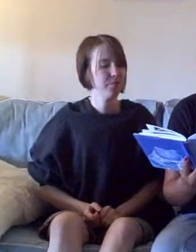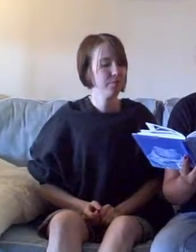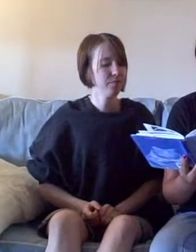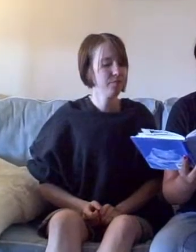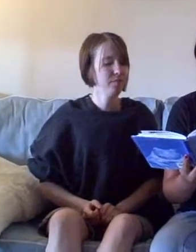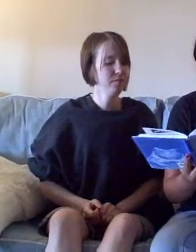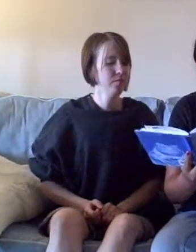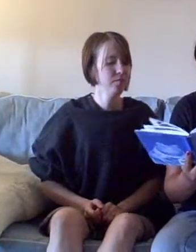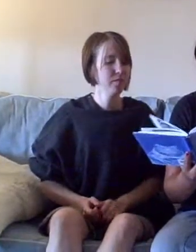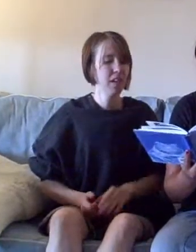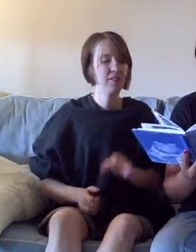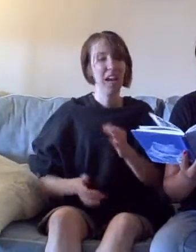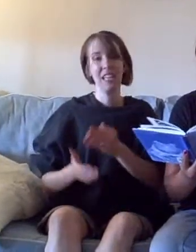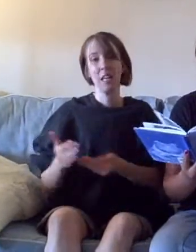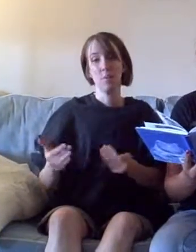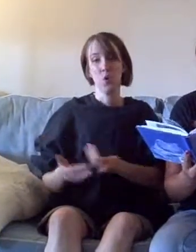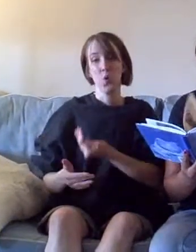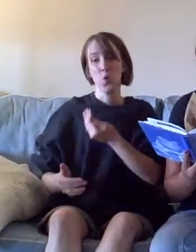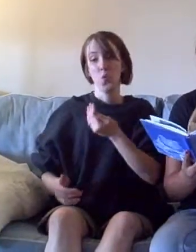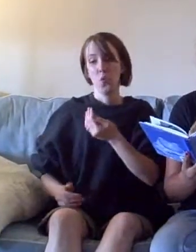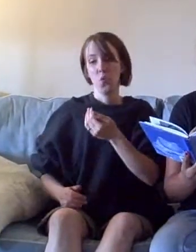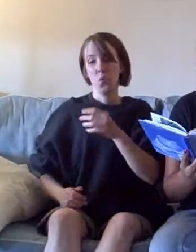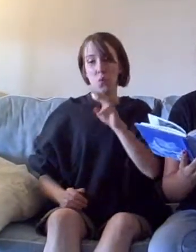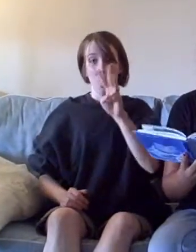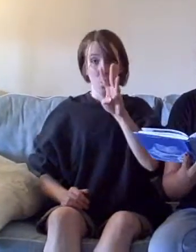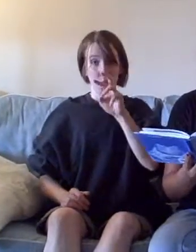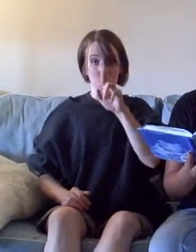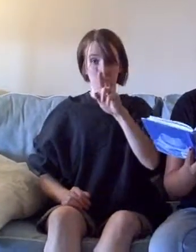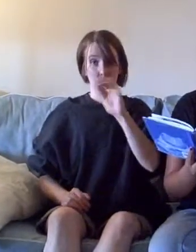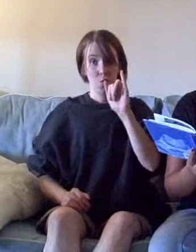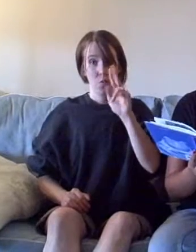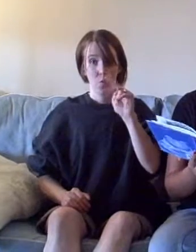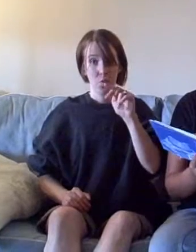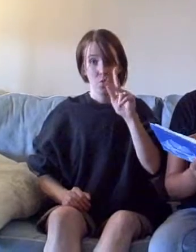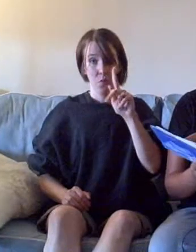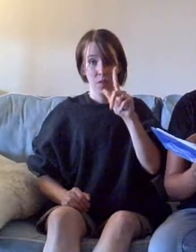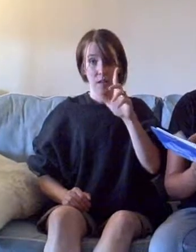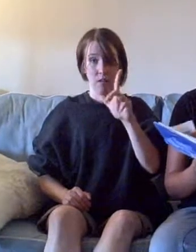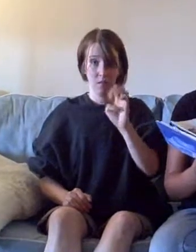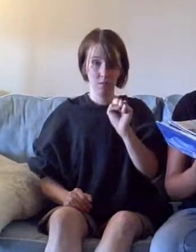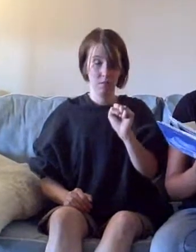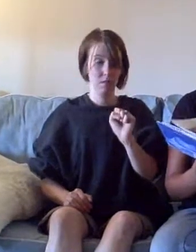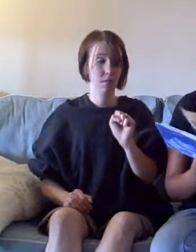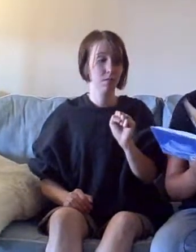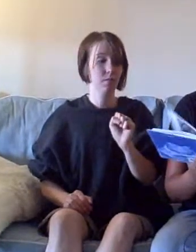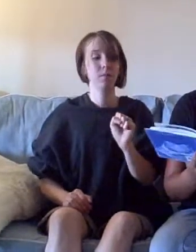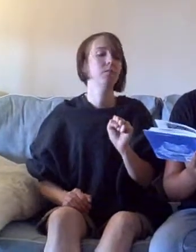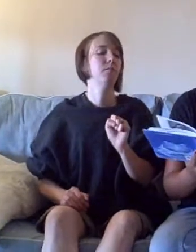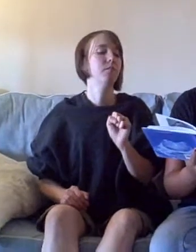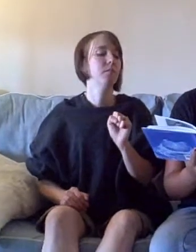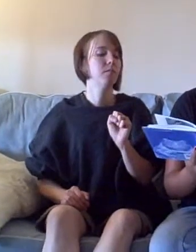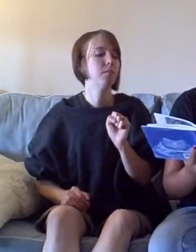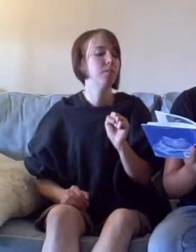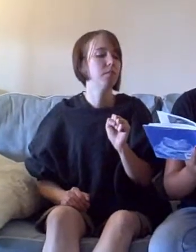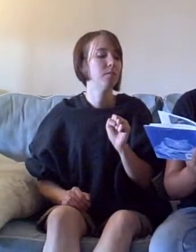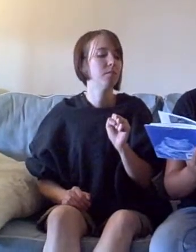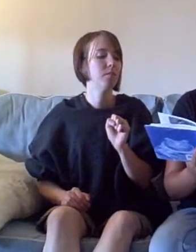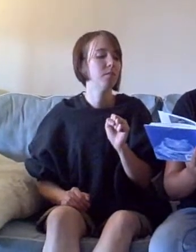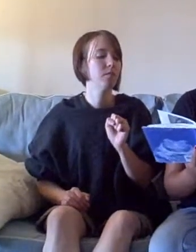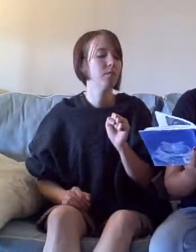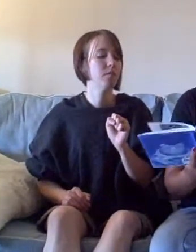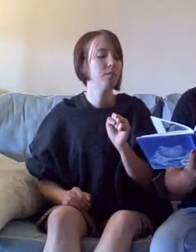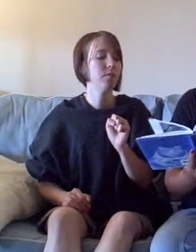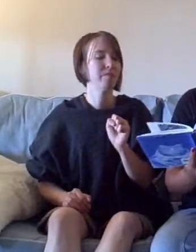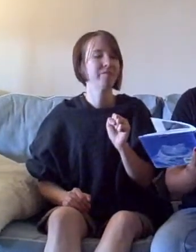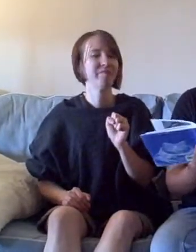Find some new wrinkles, put on a